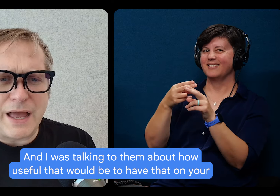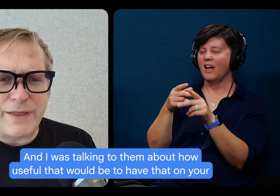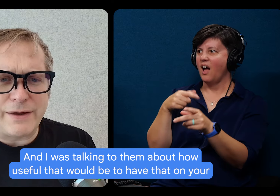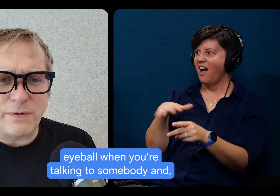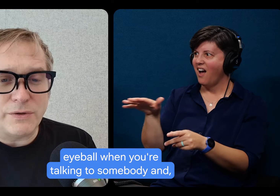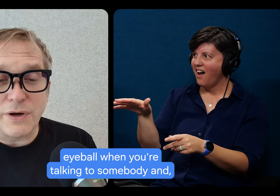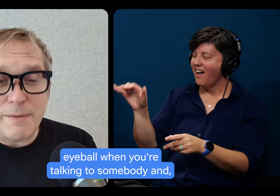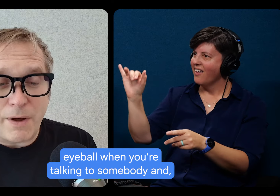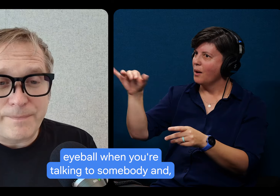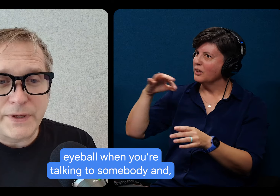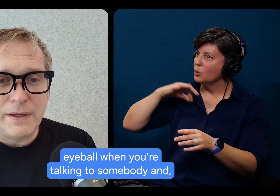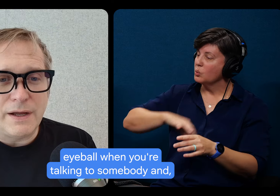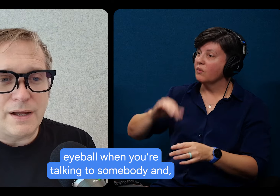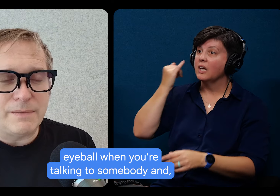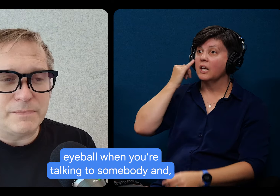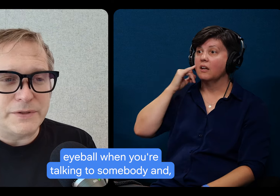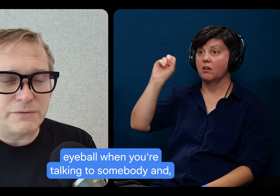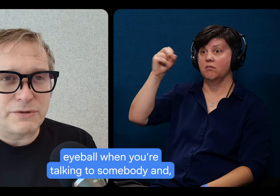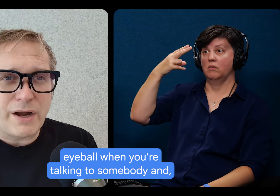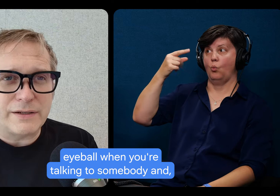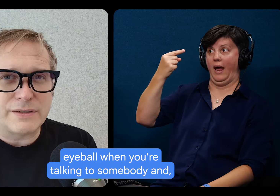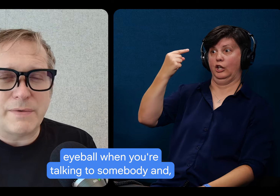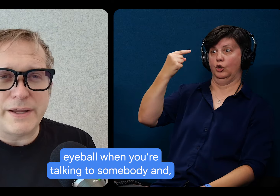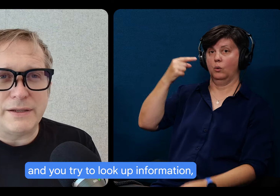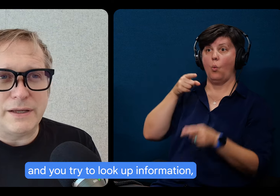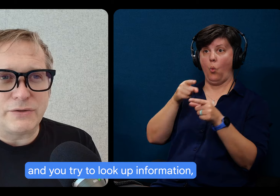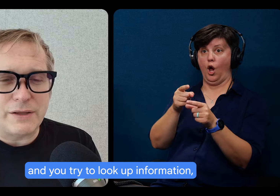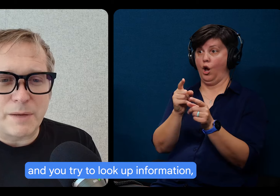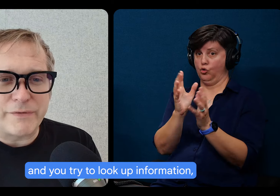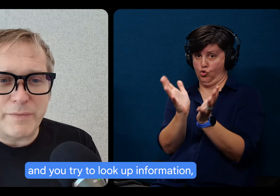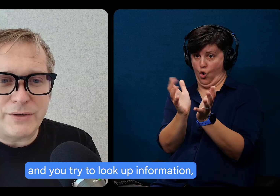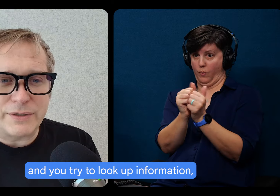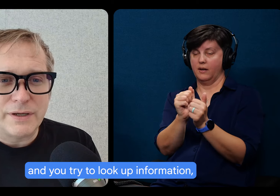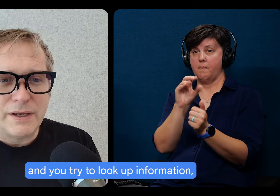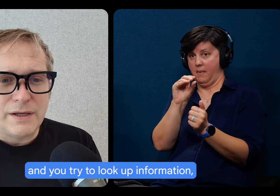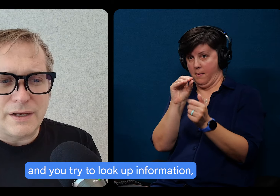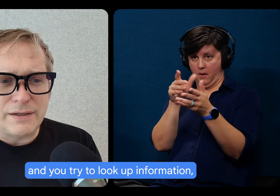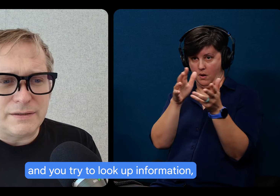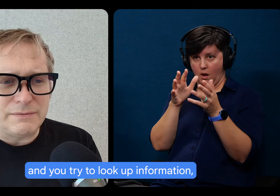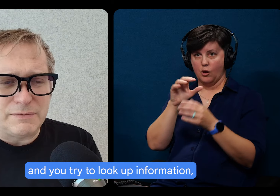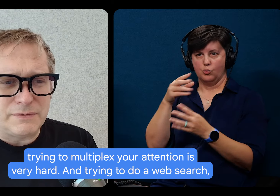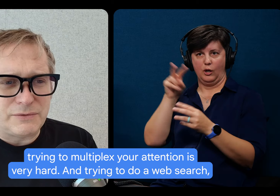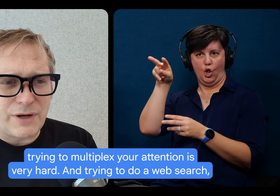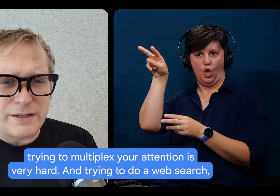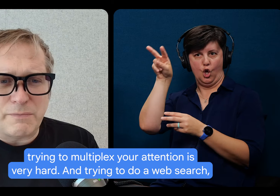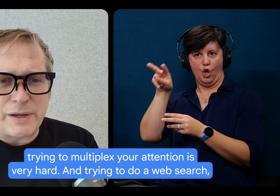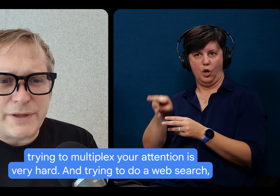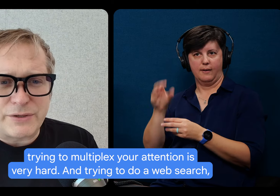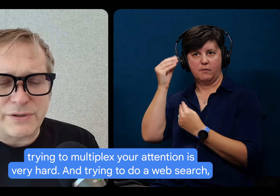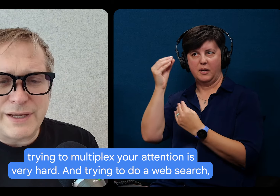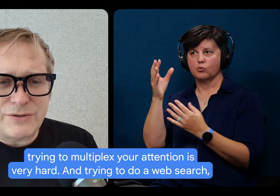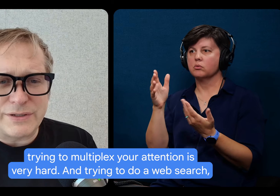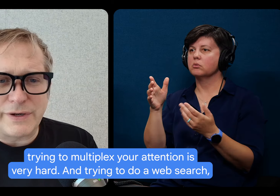be to have that on your eyeball. When you're talking to somebody and you try to look up information, trying to